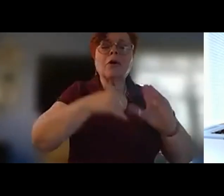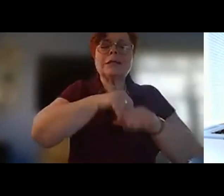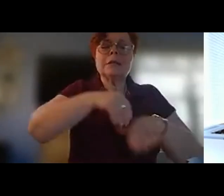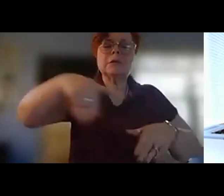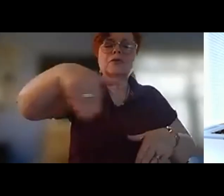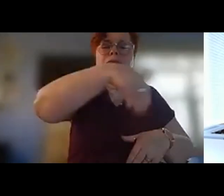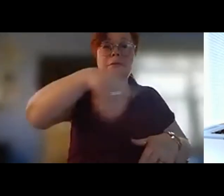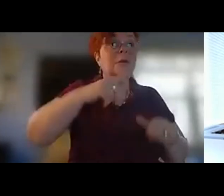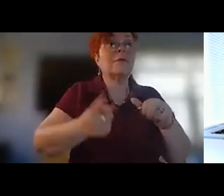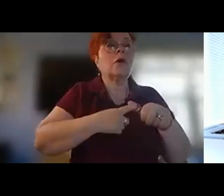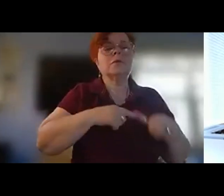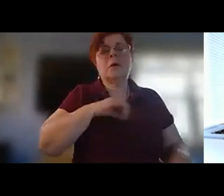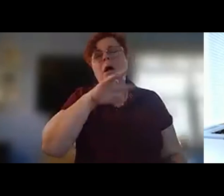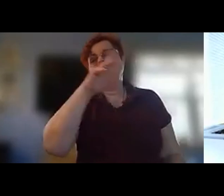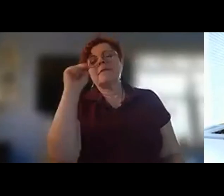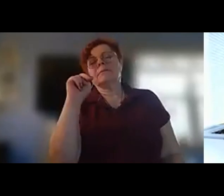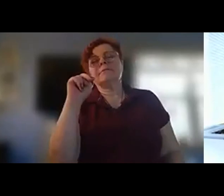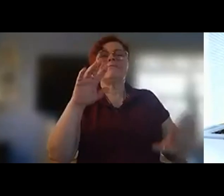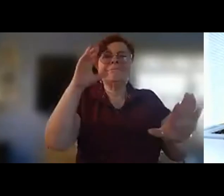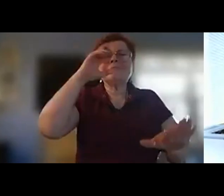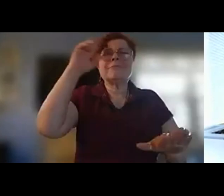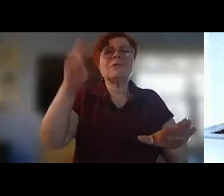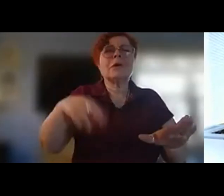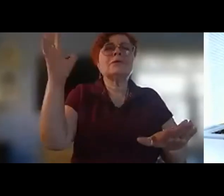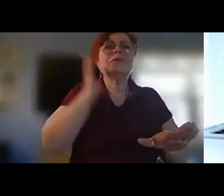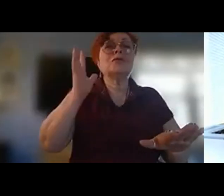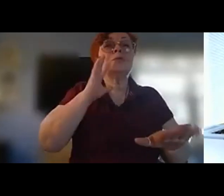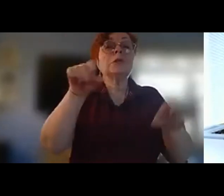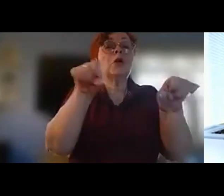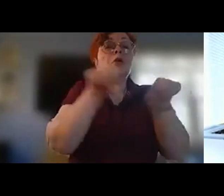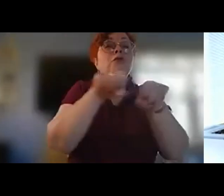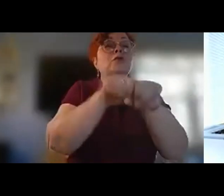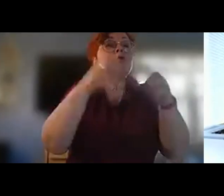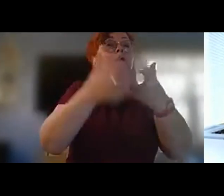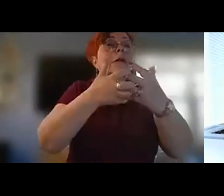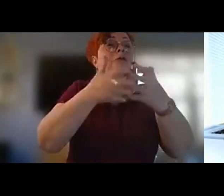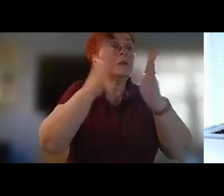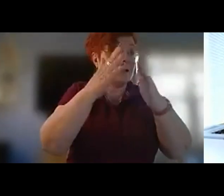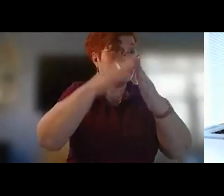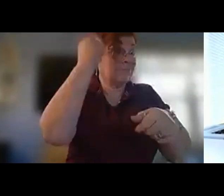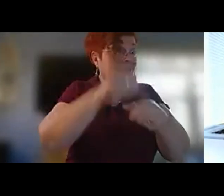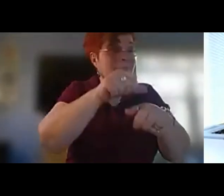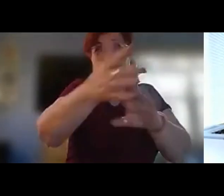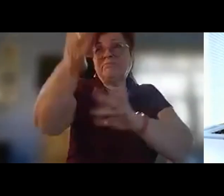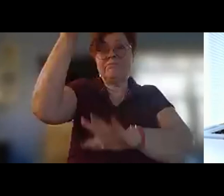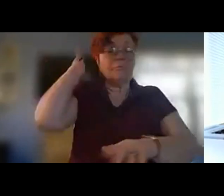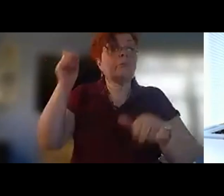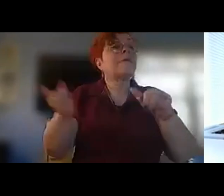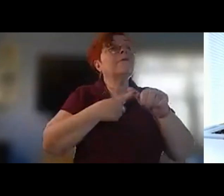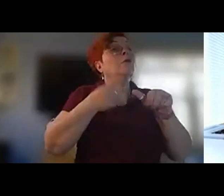this you know rochester of course used to be a shoe factory town and so the first public art project had to do with the shoes